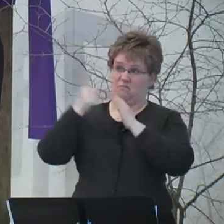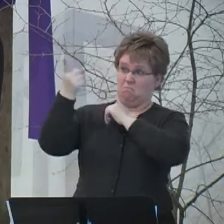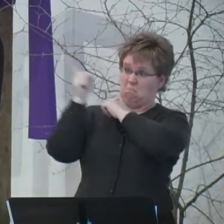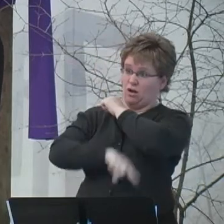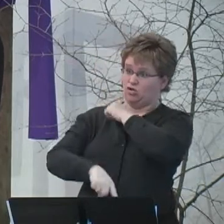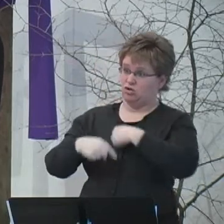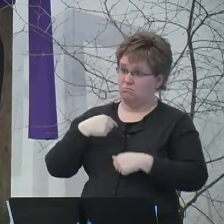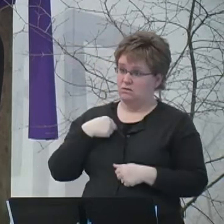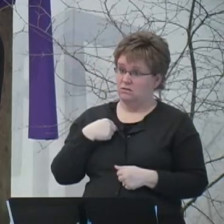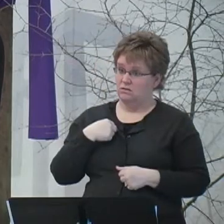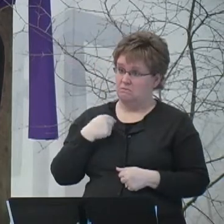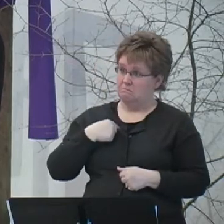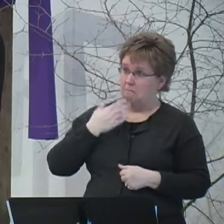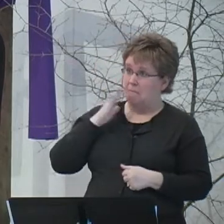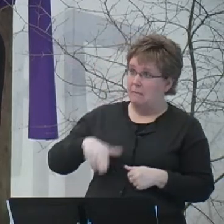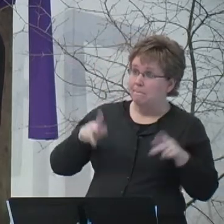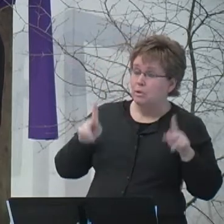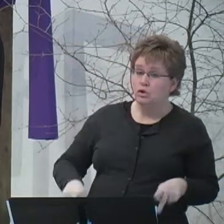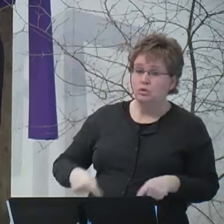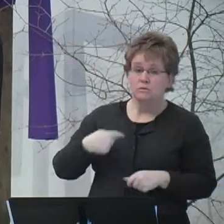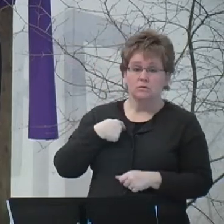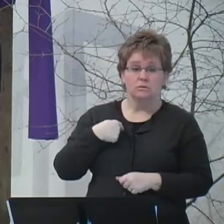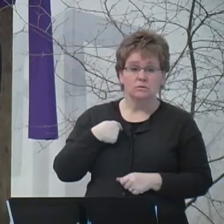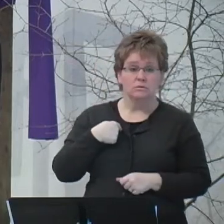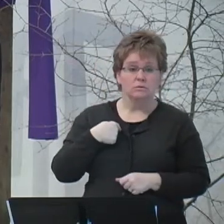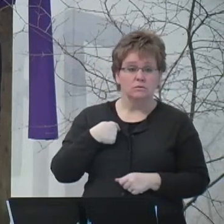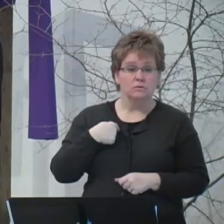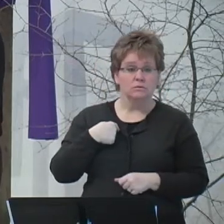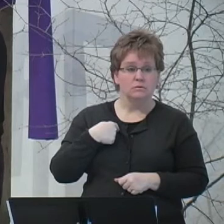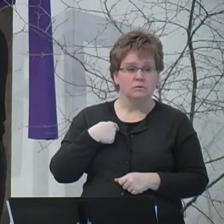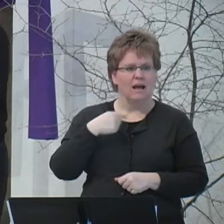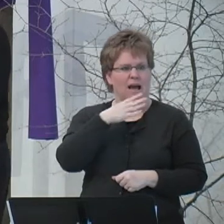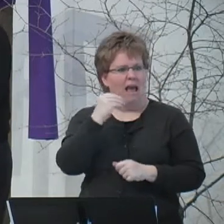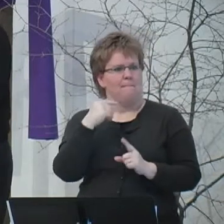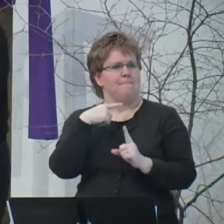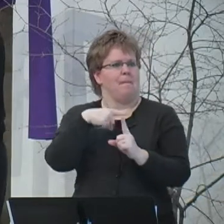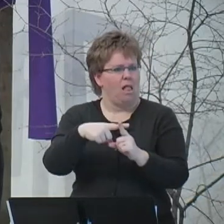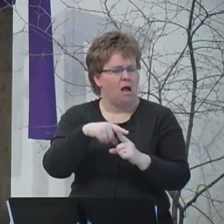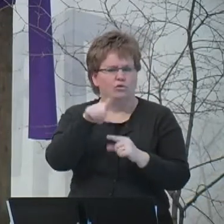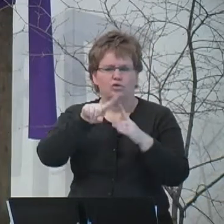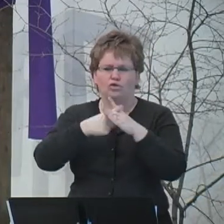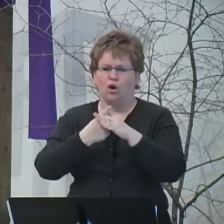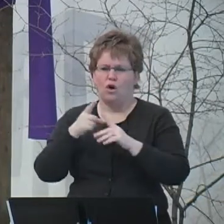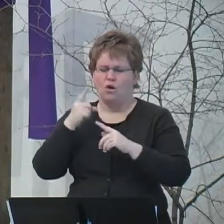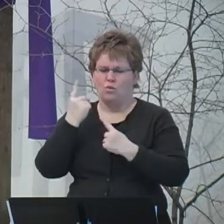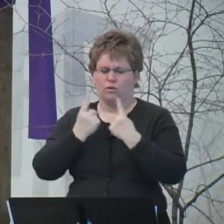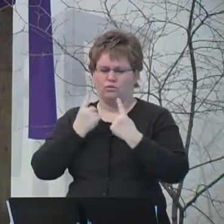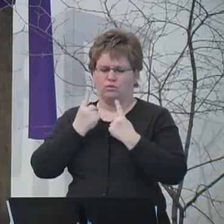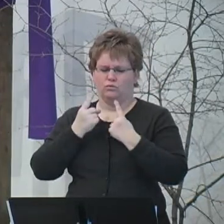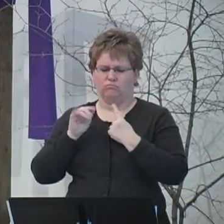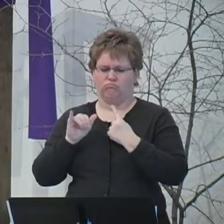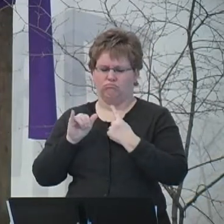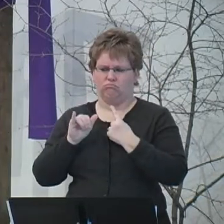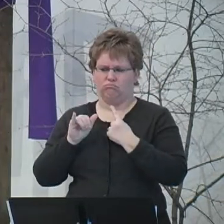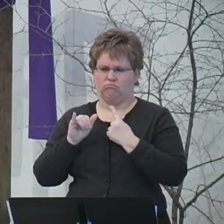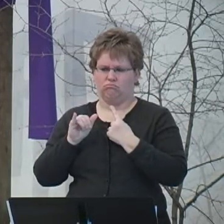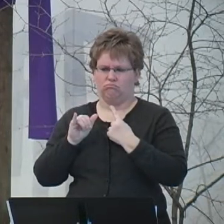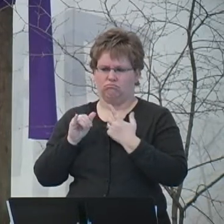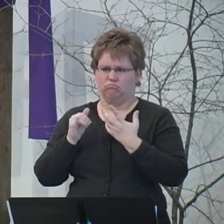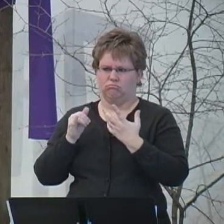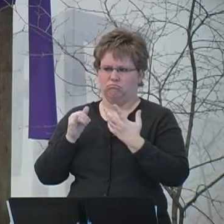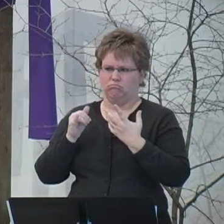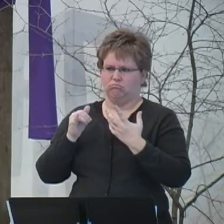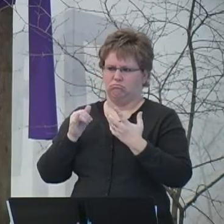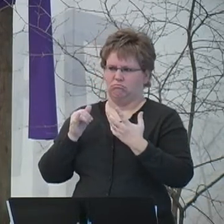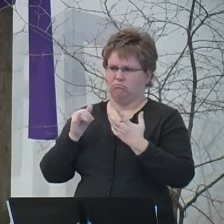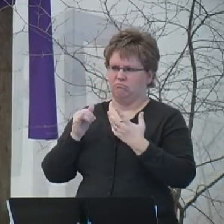Is God punishing you? And underneath that question is really the basic question about the